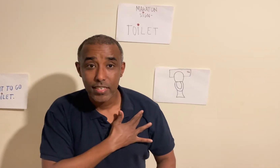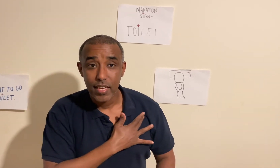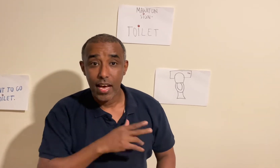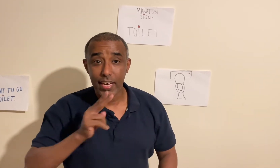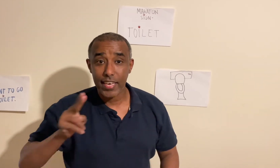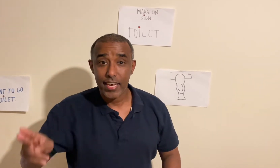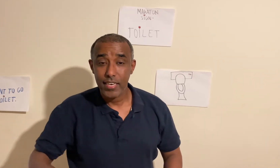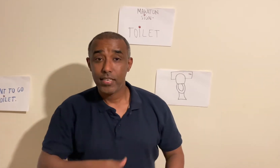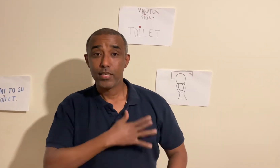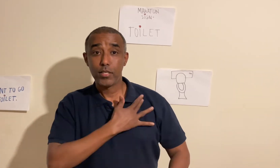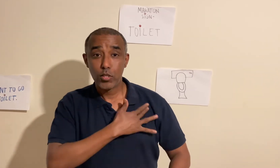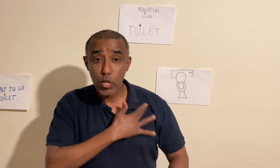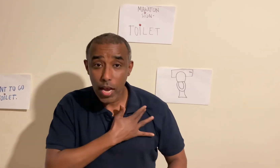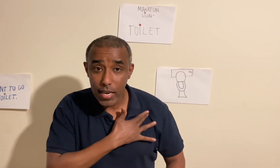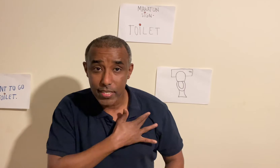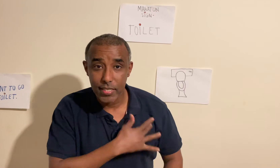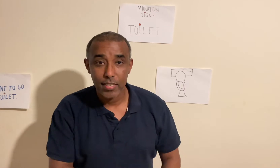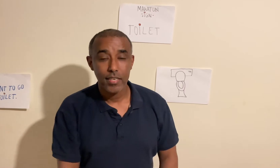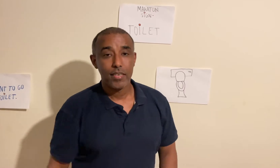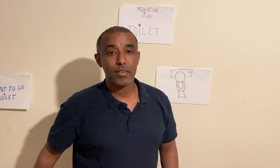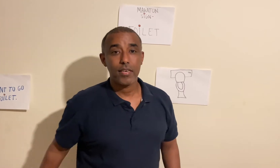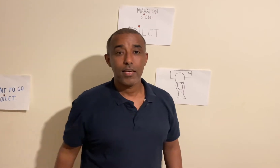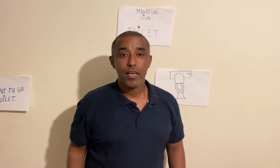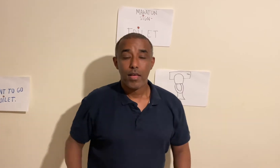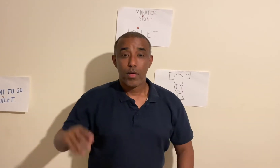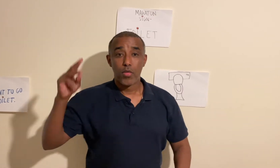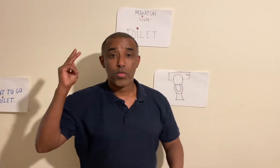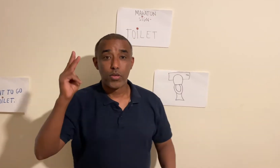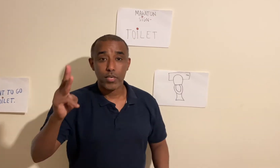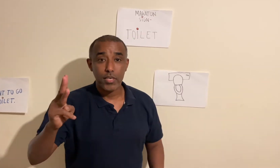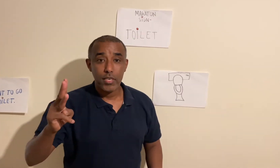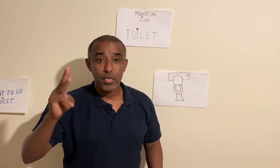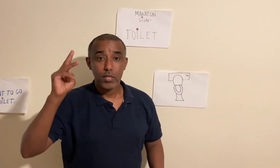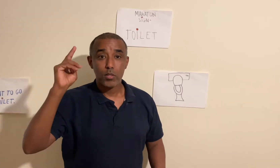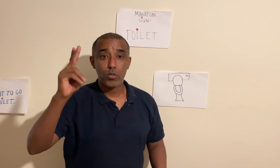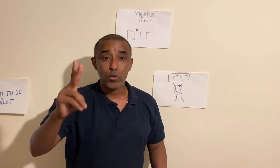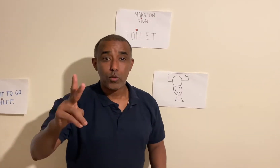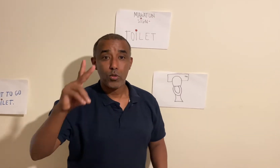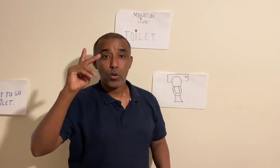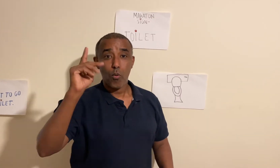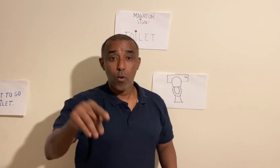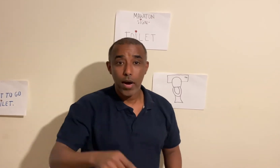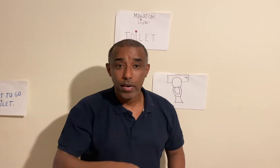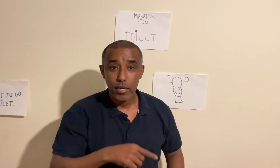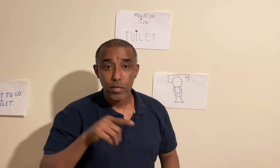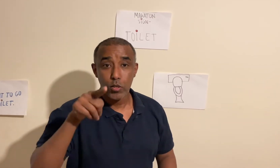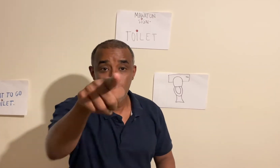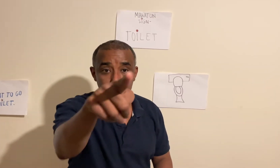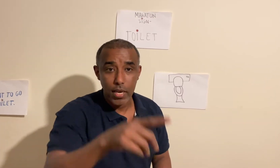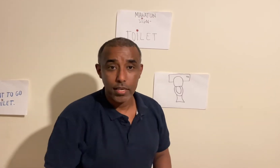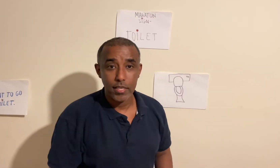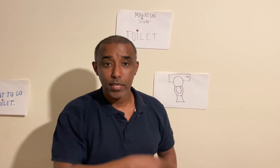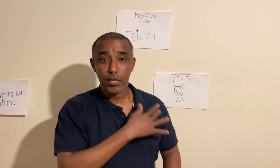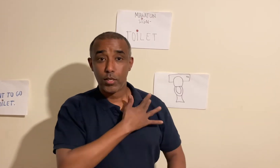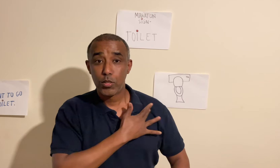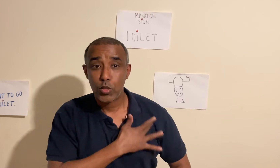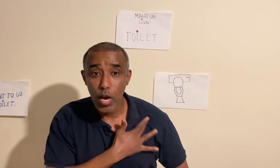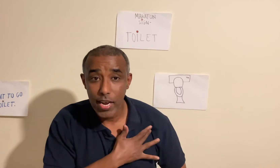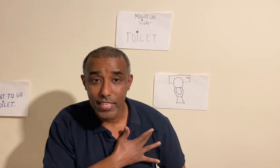Again. Toilet. Okay. Three, two, one. You sign it. Toilet.